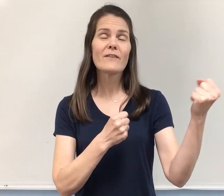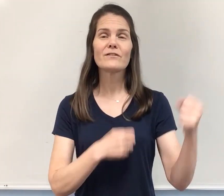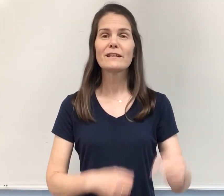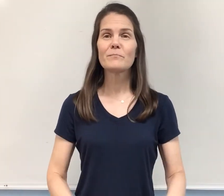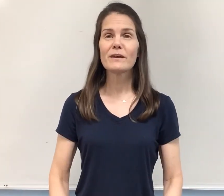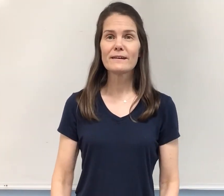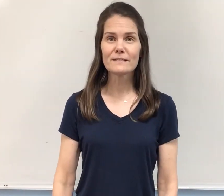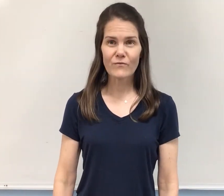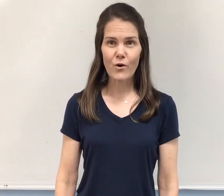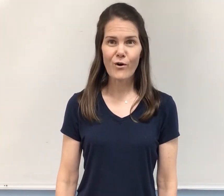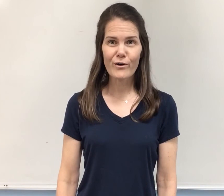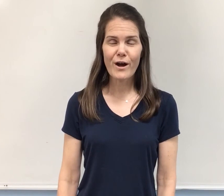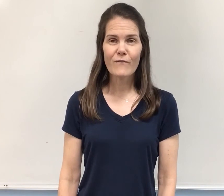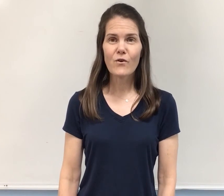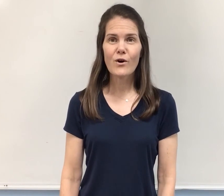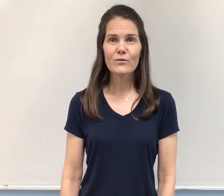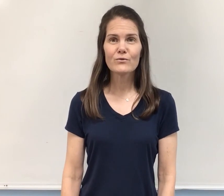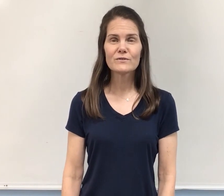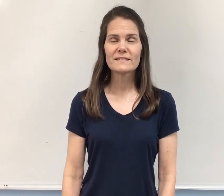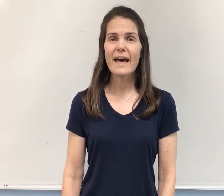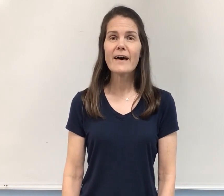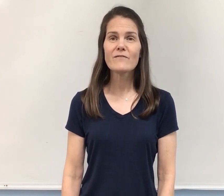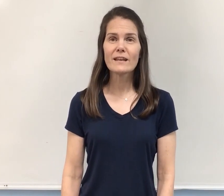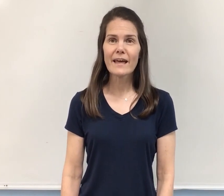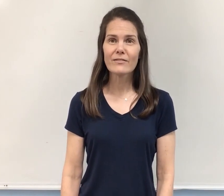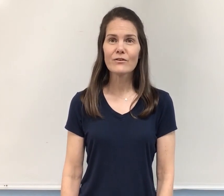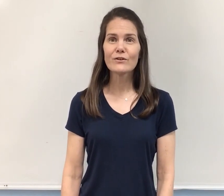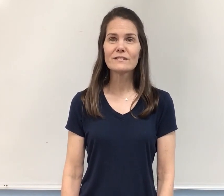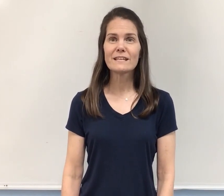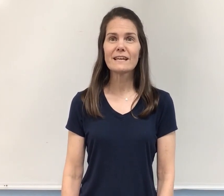Philippians 4, 4 through 7 and 13.